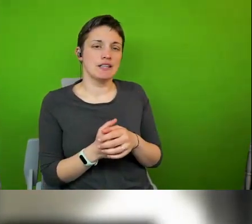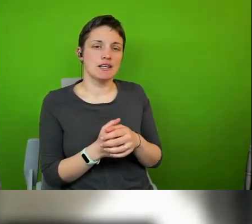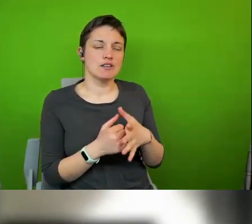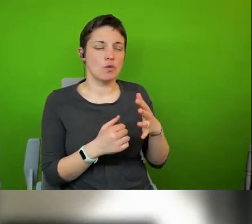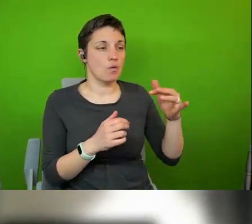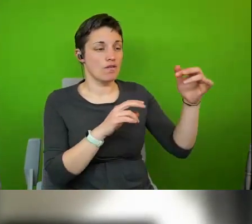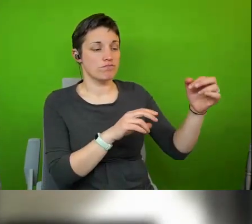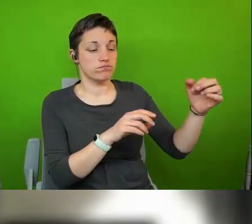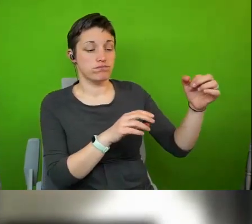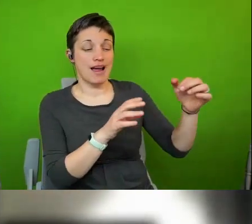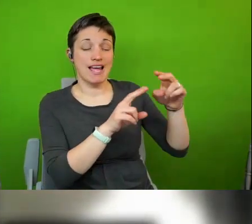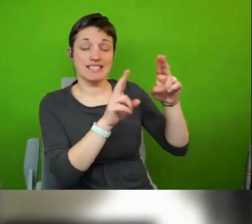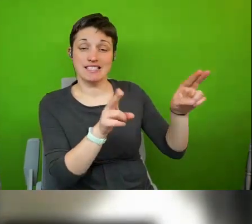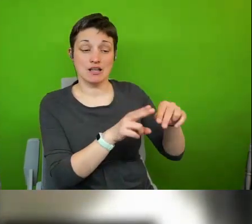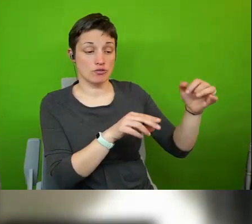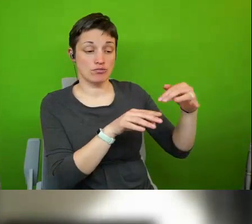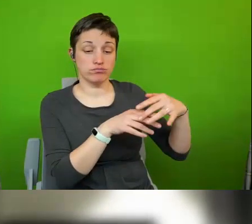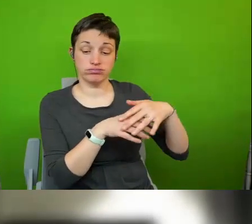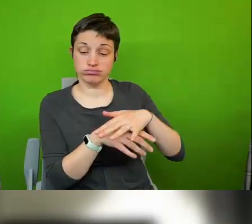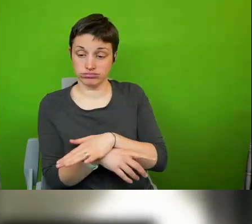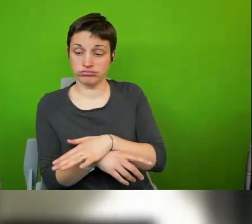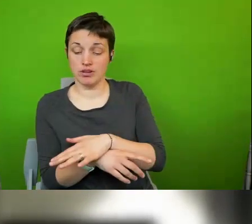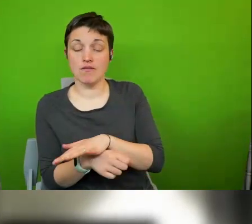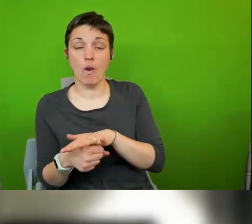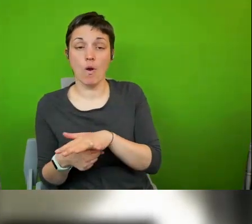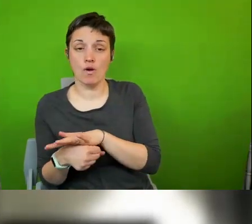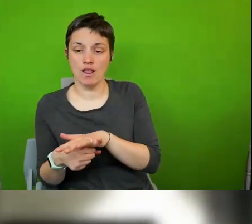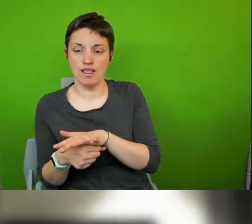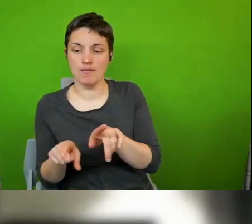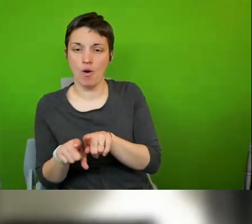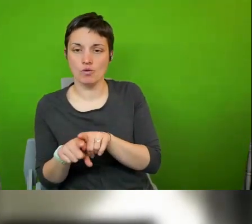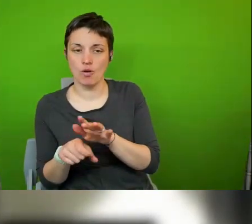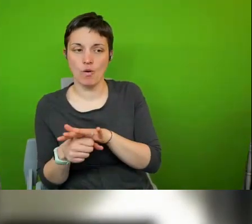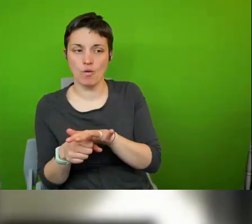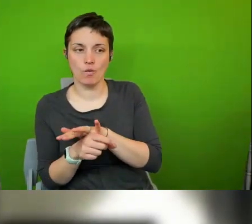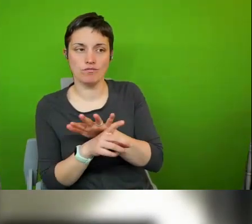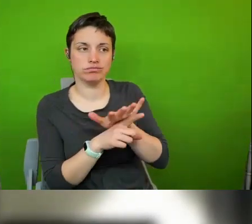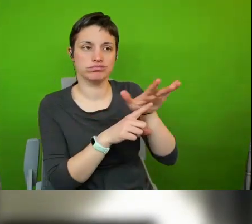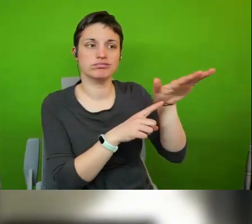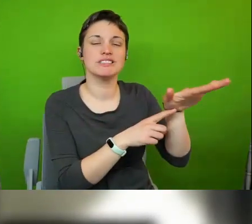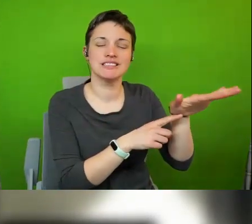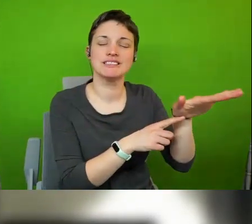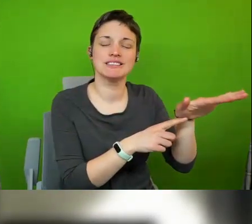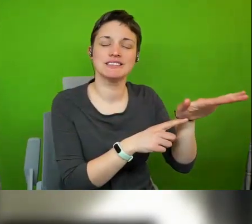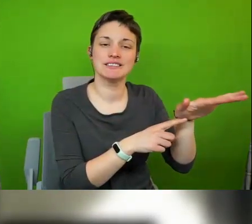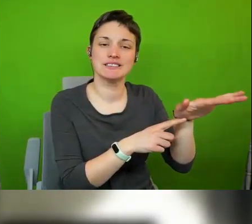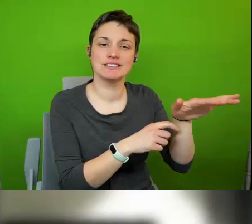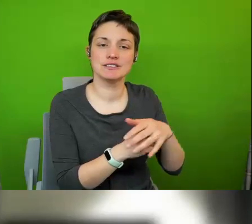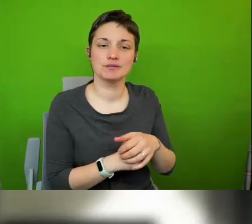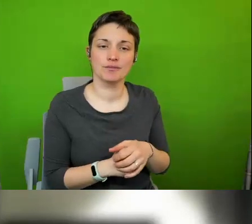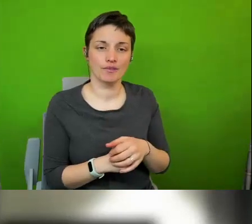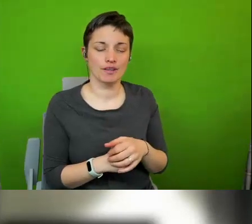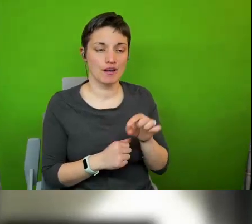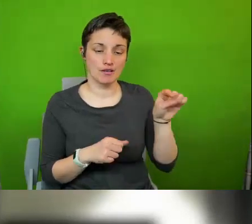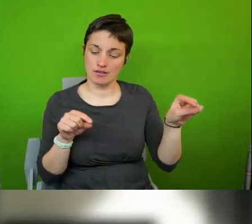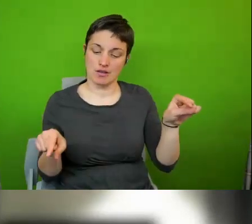but it also goes the other way up it goes from the local to the to the global um both of these ways